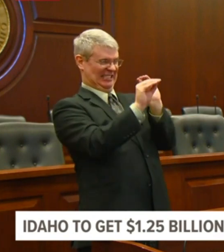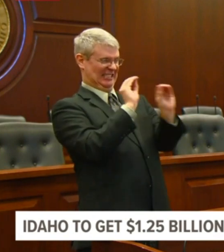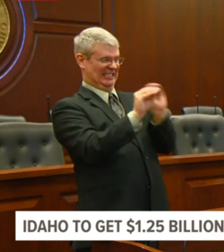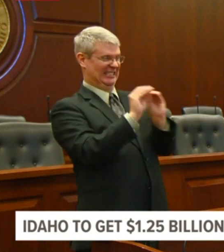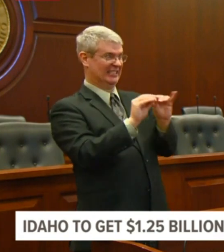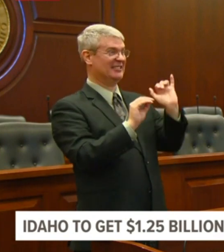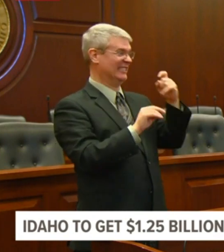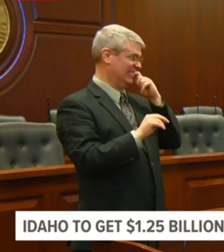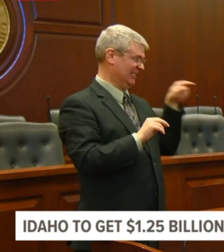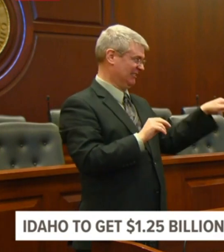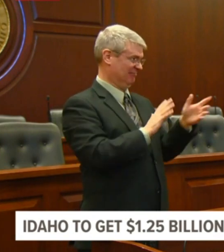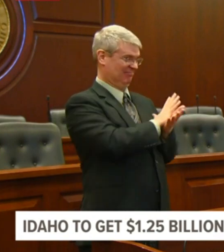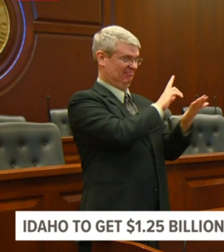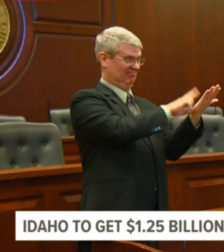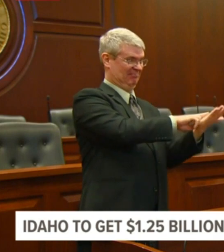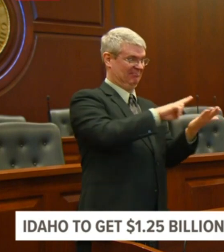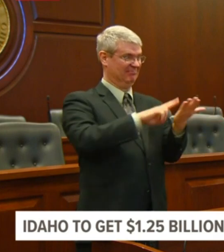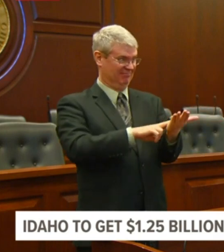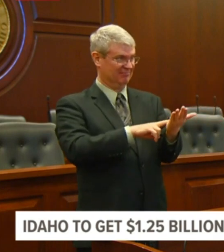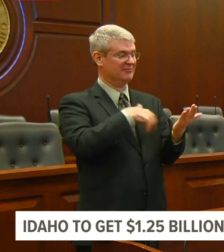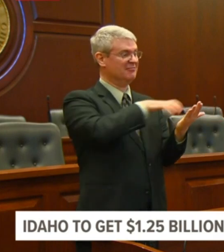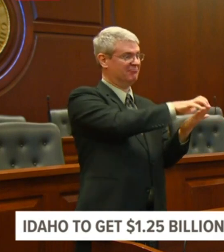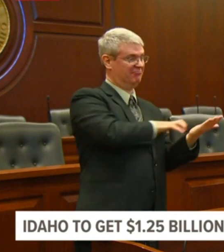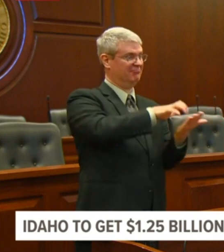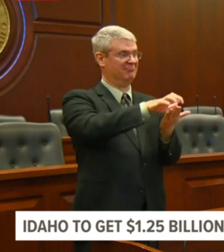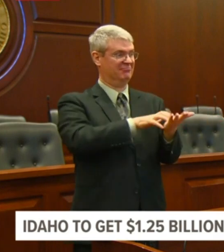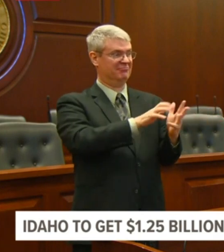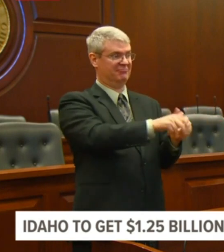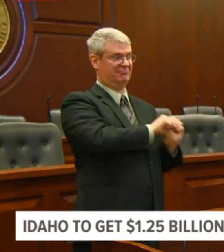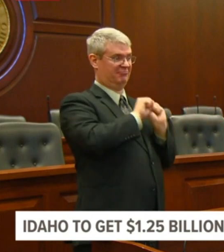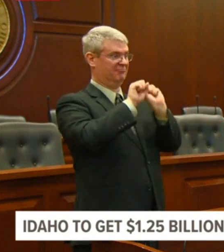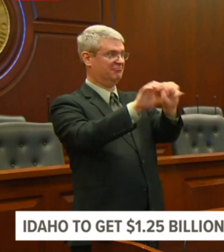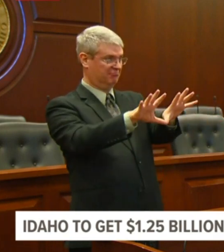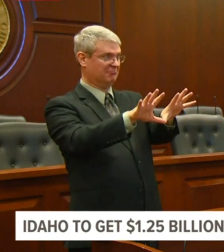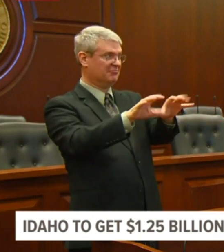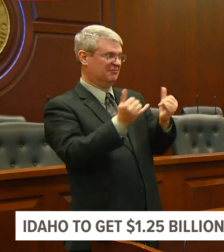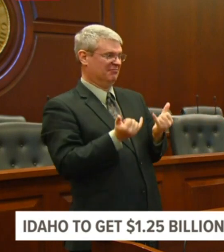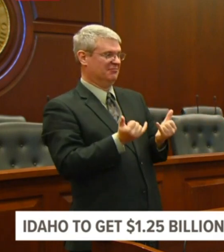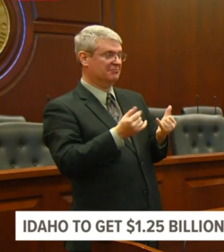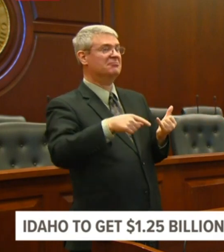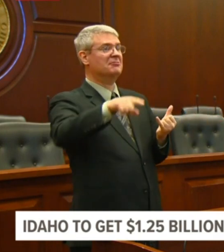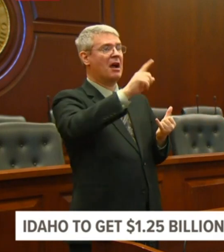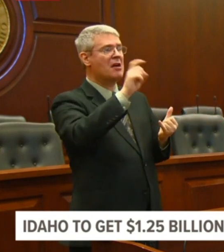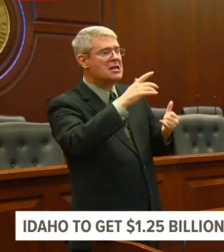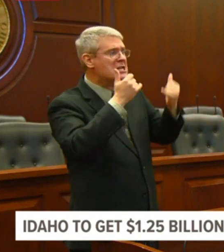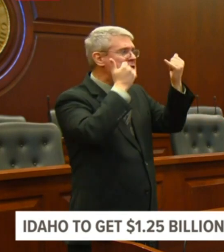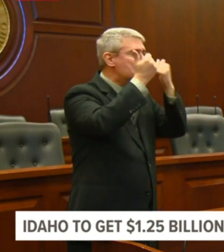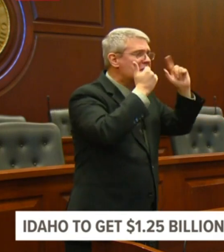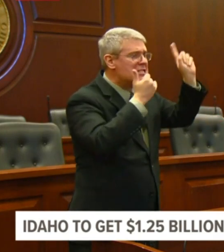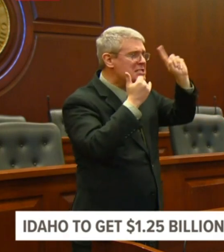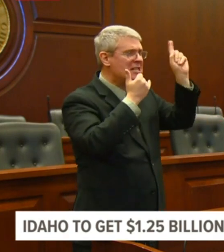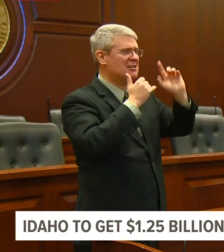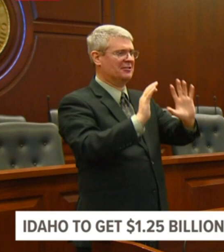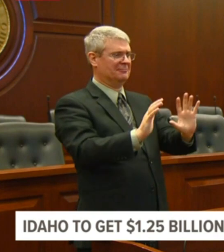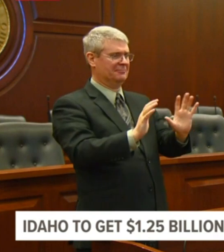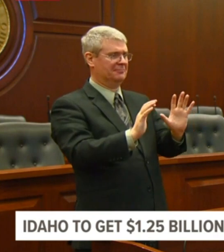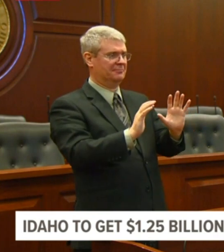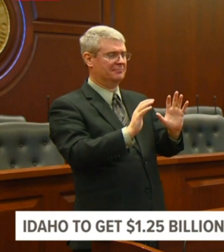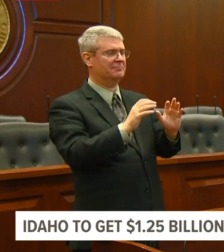systems are being updated. So no one will need to contact our office to be eligible for these programs if they are already in the system.